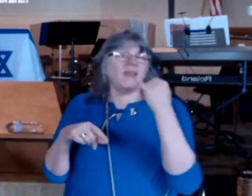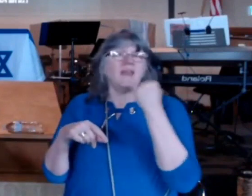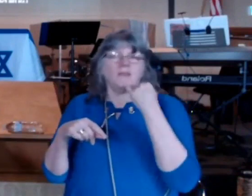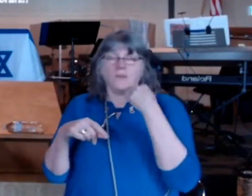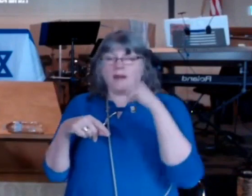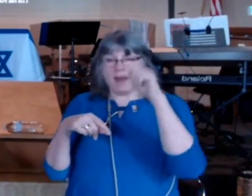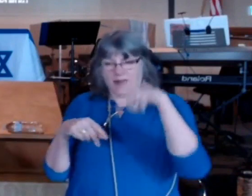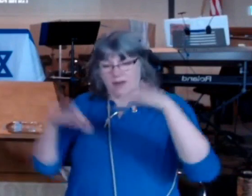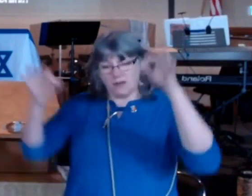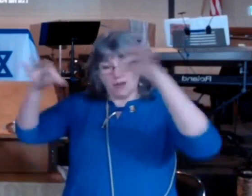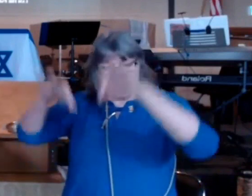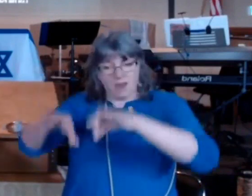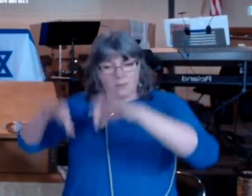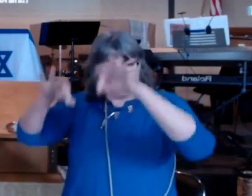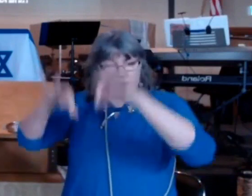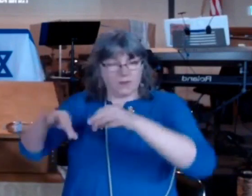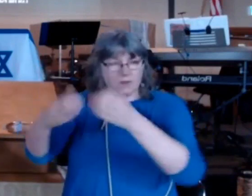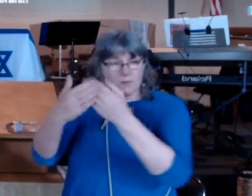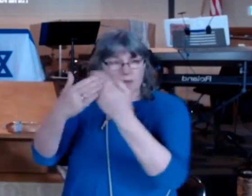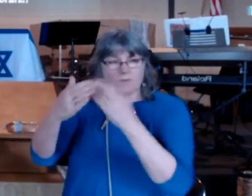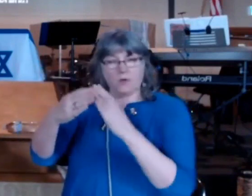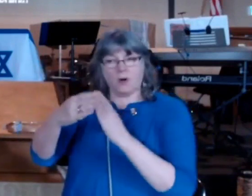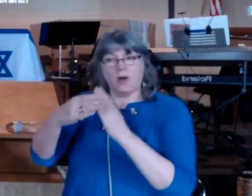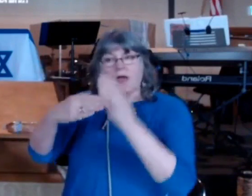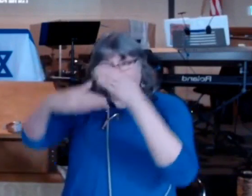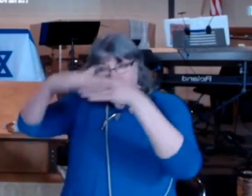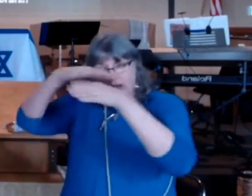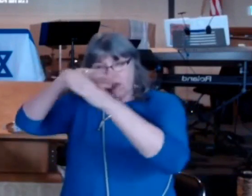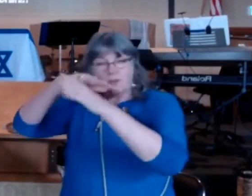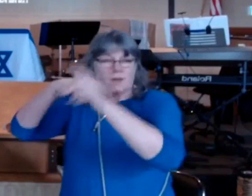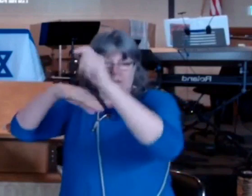every person not just lepers